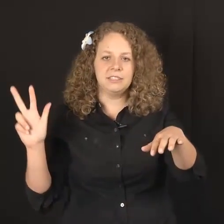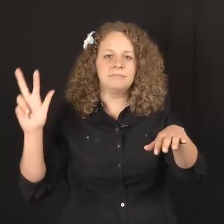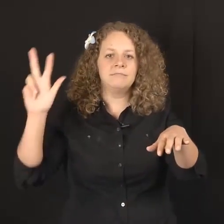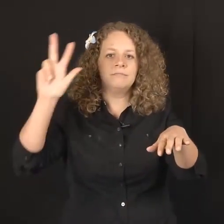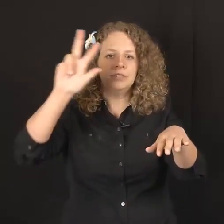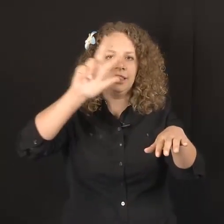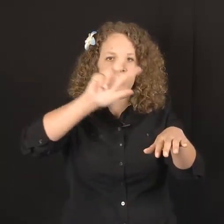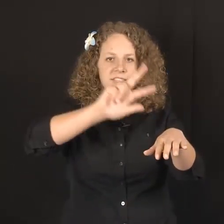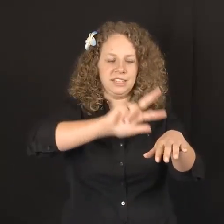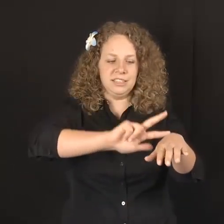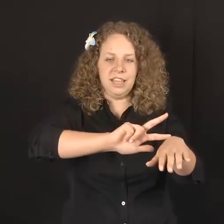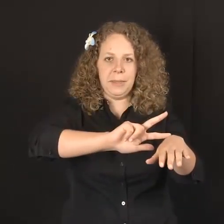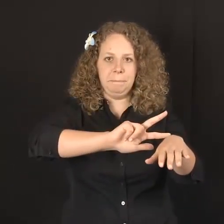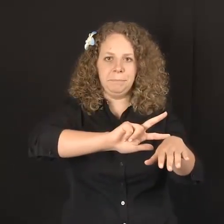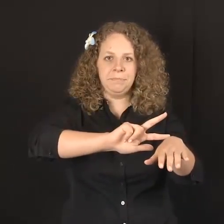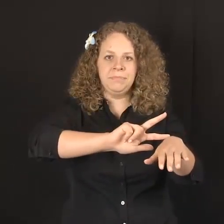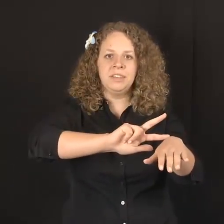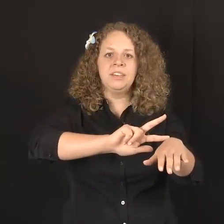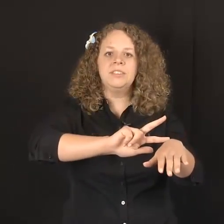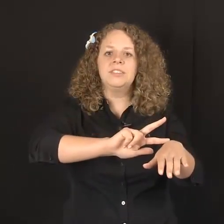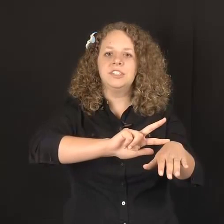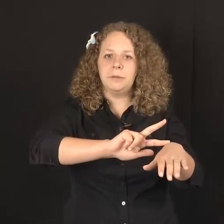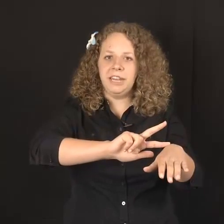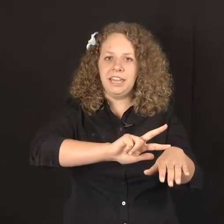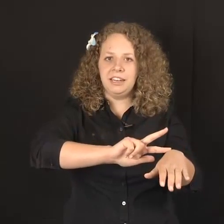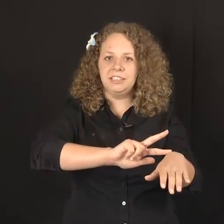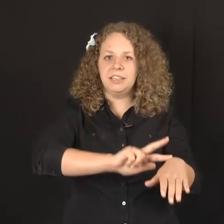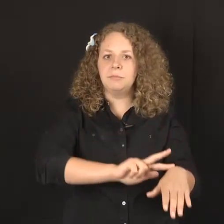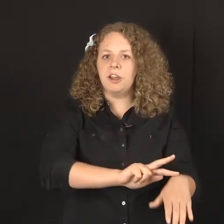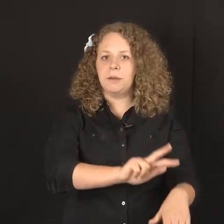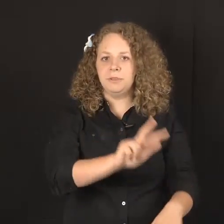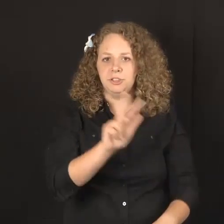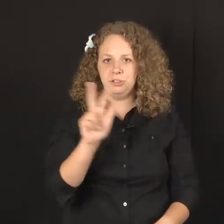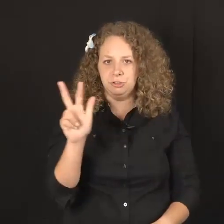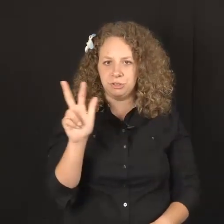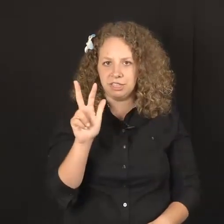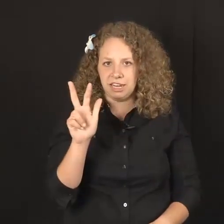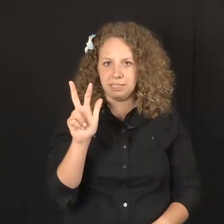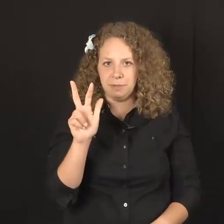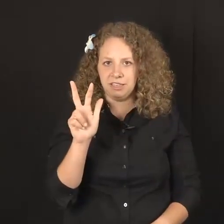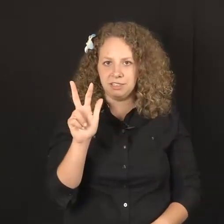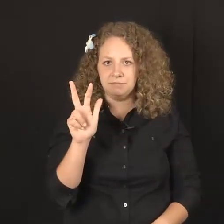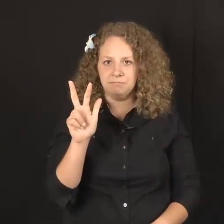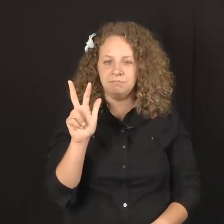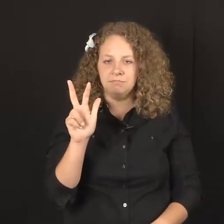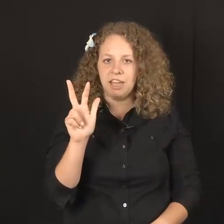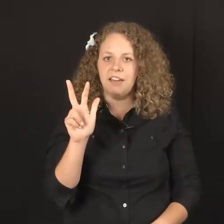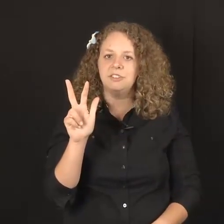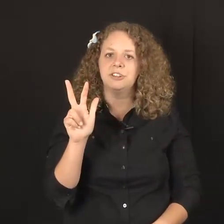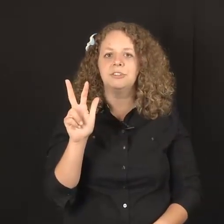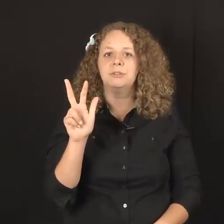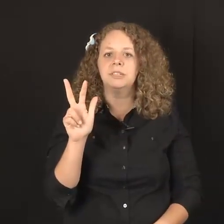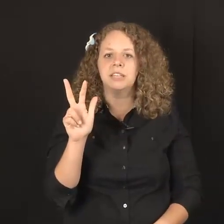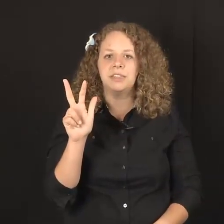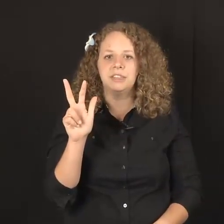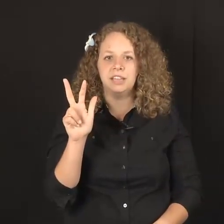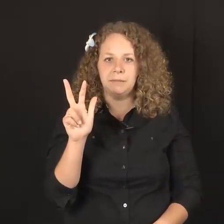like the sign time. The dominant hand is then brought up into neutral signing space. After, you will sign the time